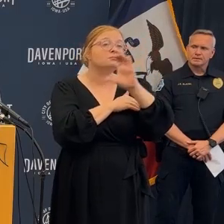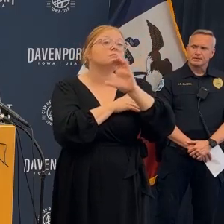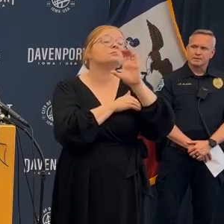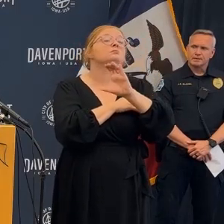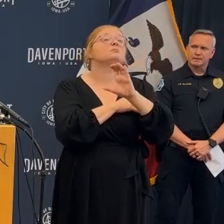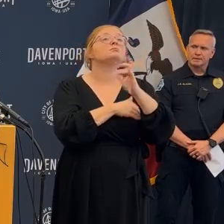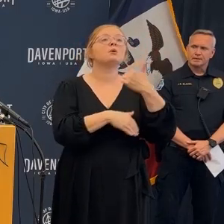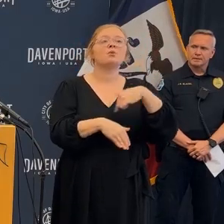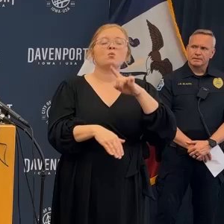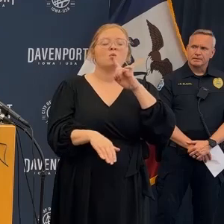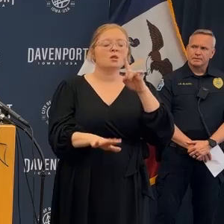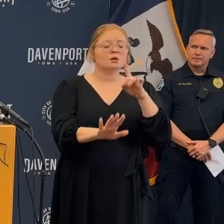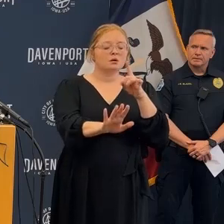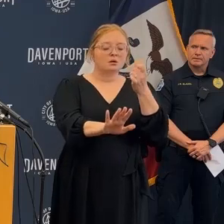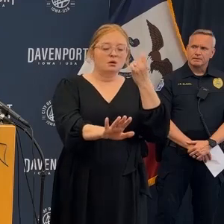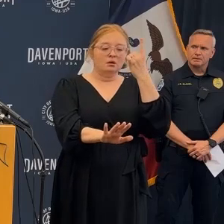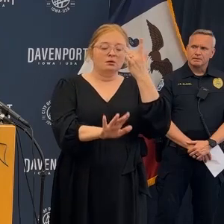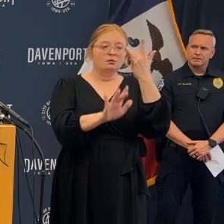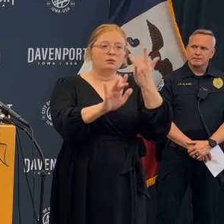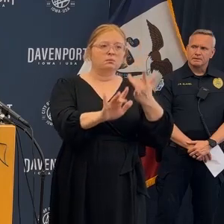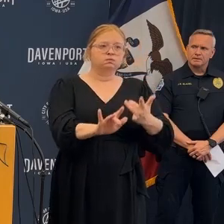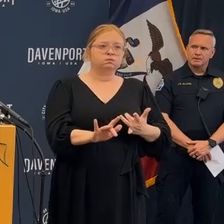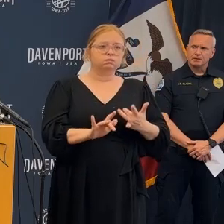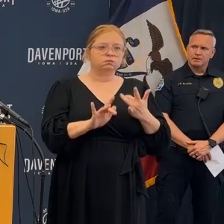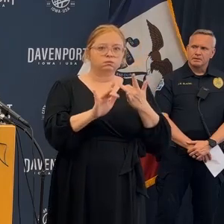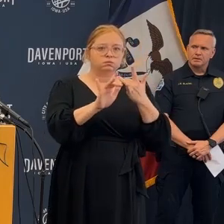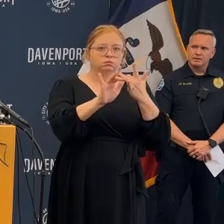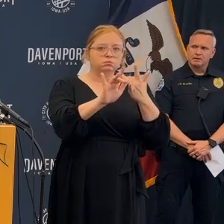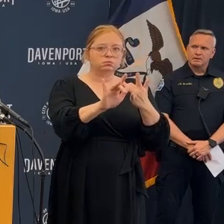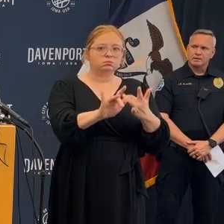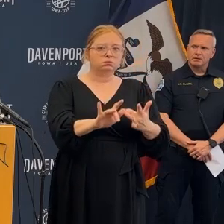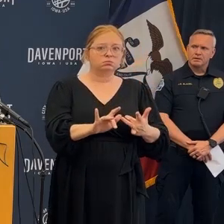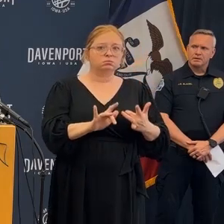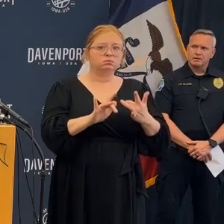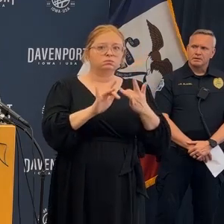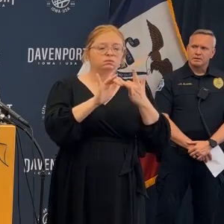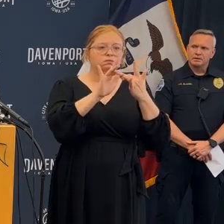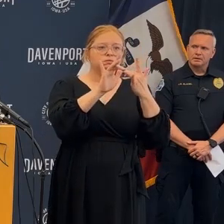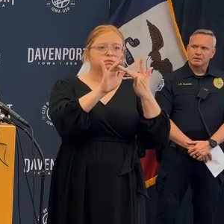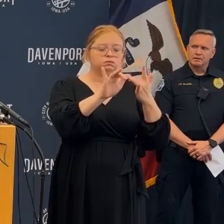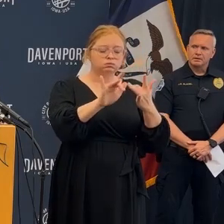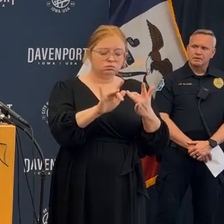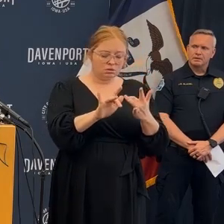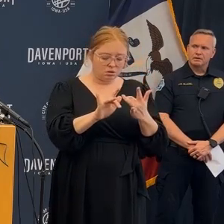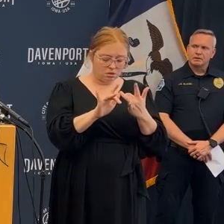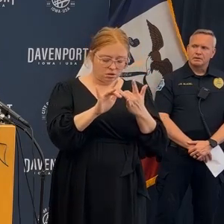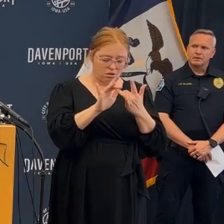back into that building to do this other search. We're very sympathetic